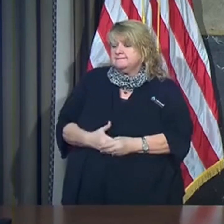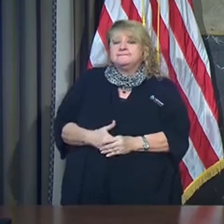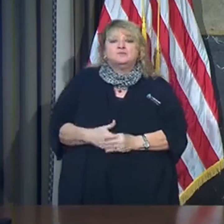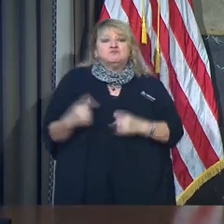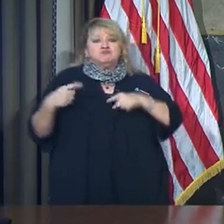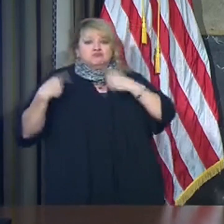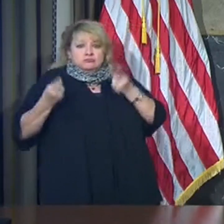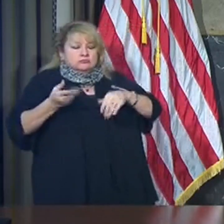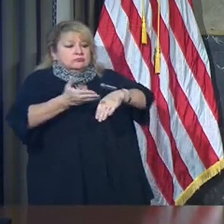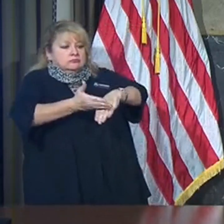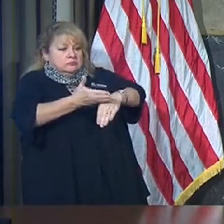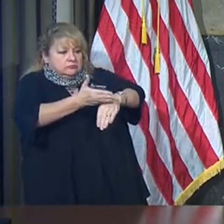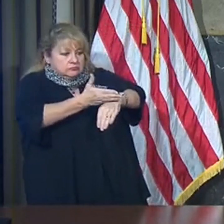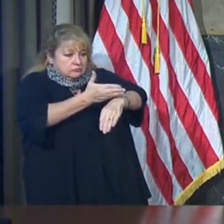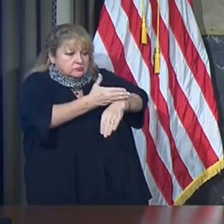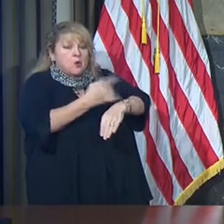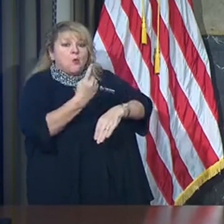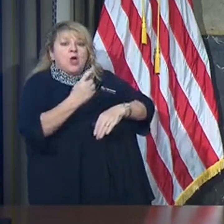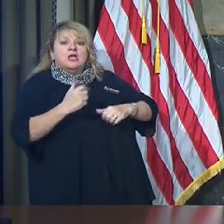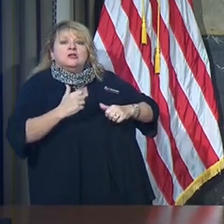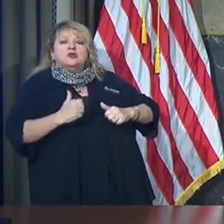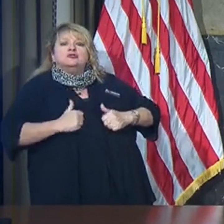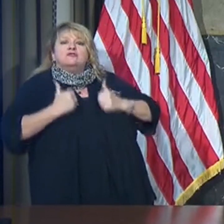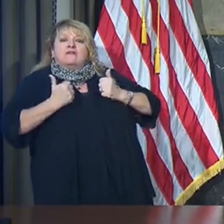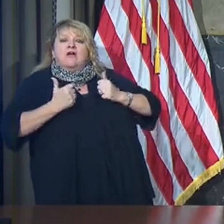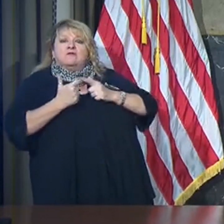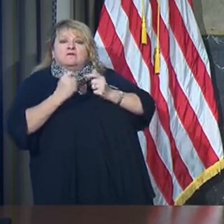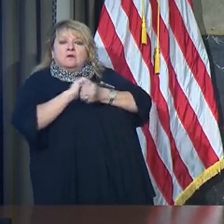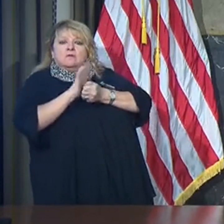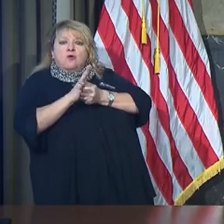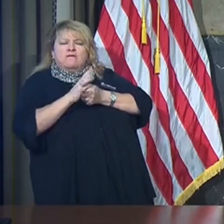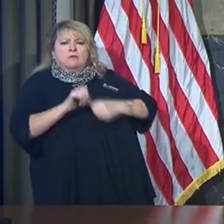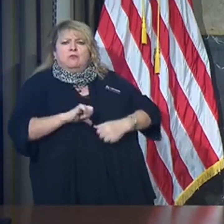survivors, and we're proud of the care and delivery that we gave him.